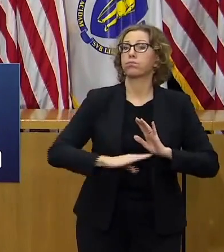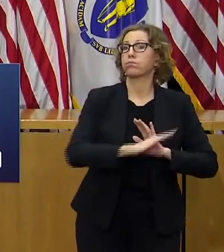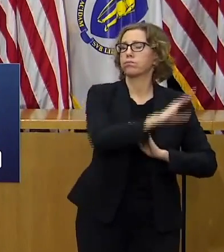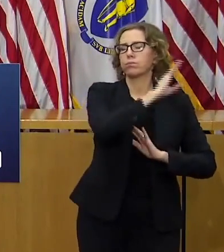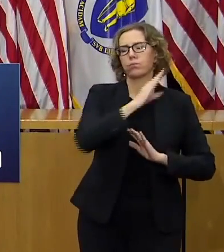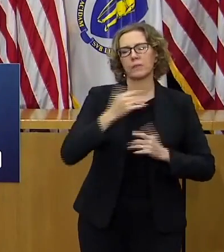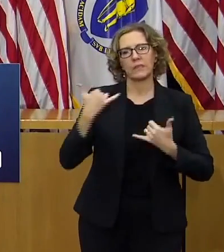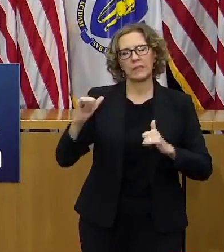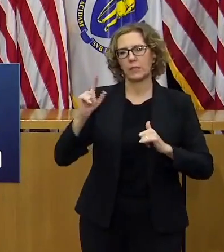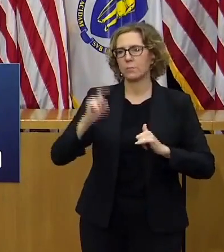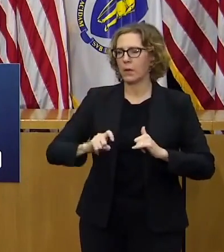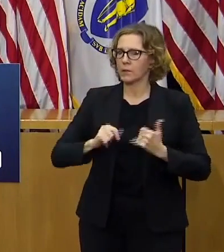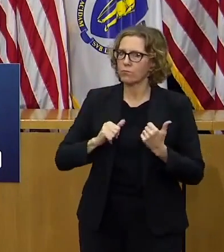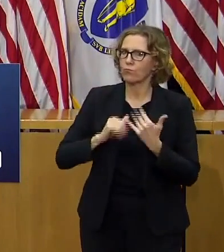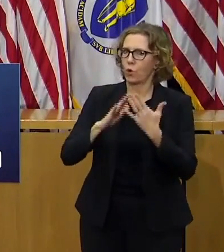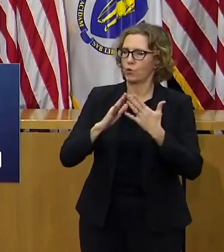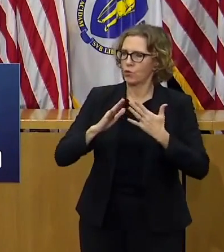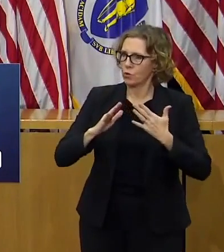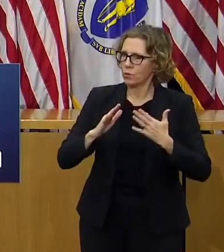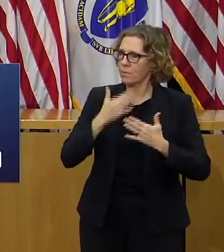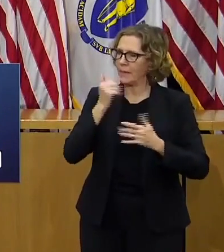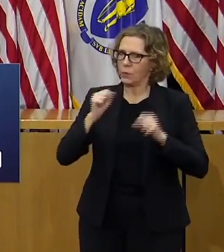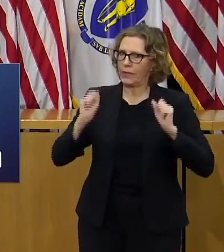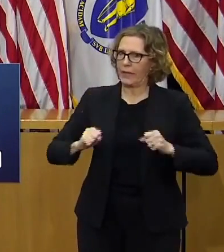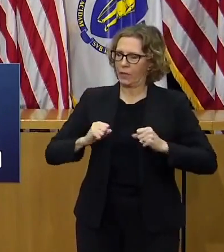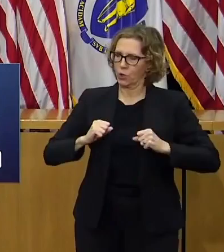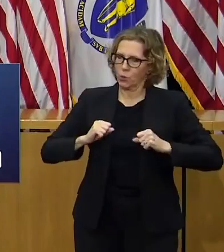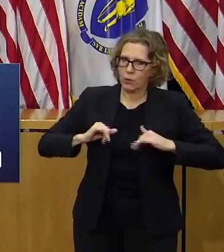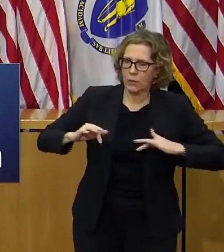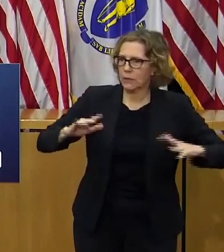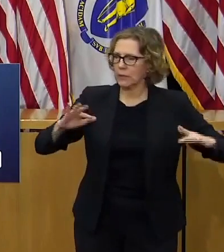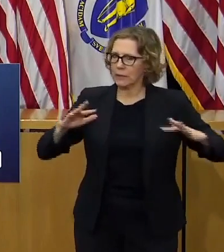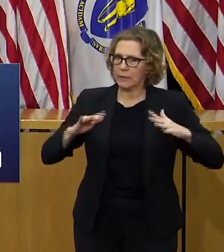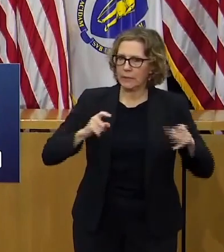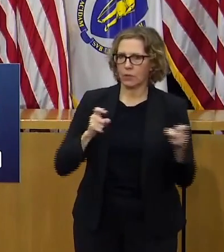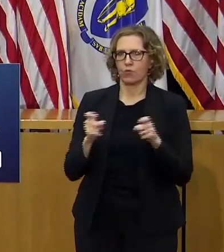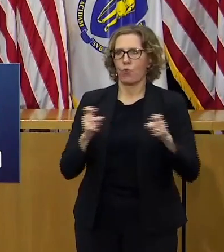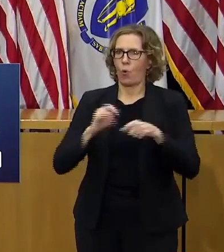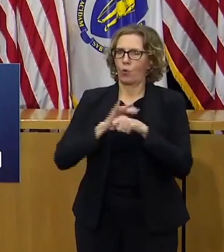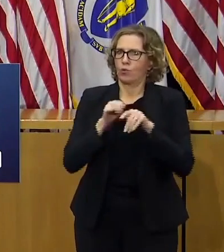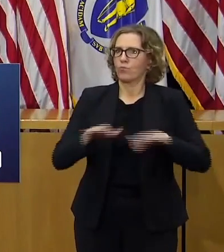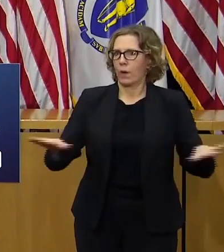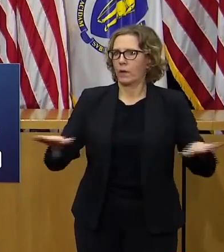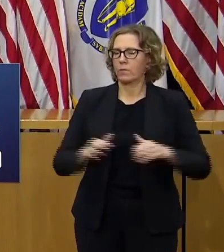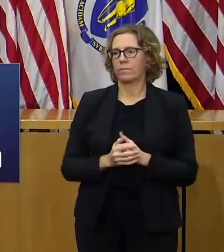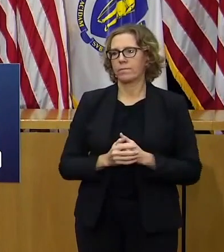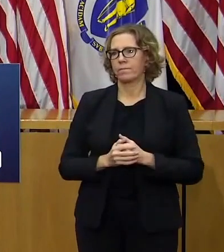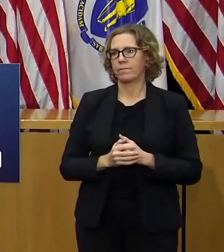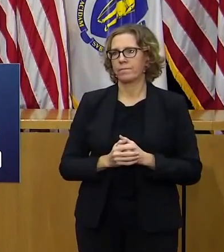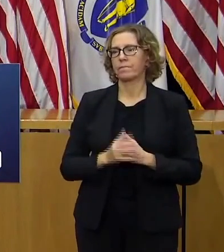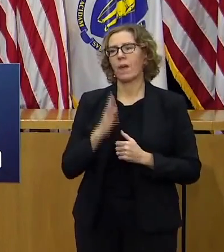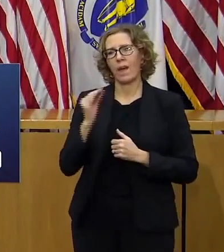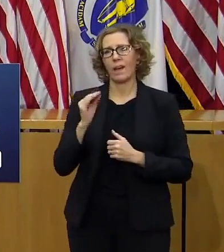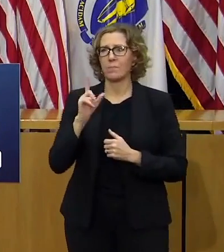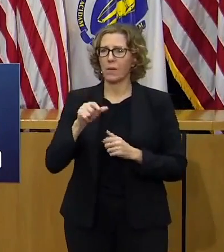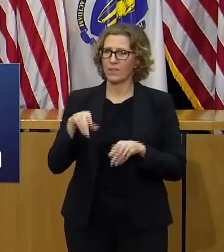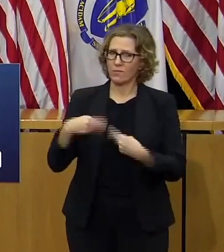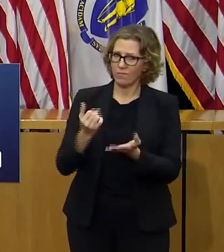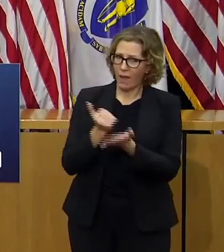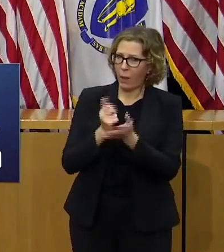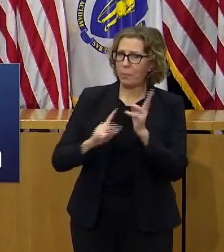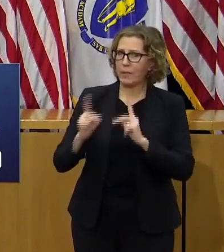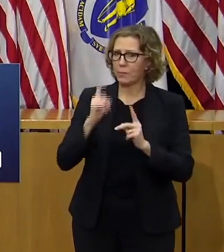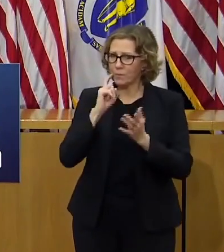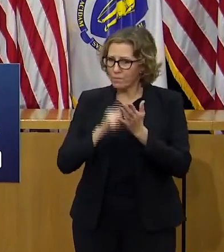everything we can to stop the spread and help people identify and recognize their own situation with respect to covid